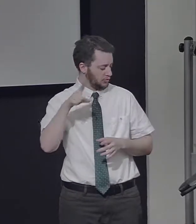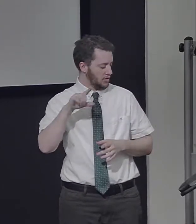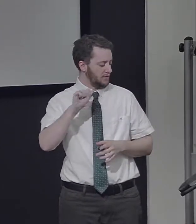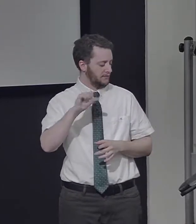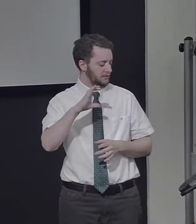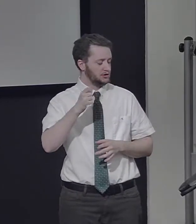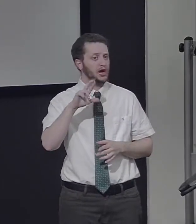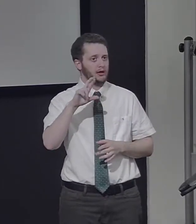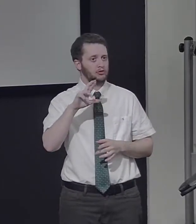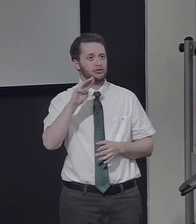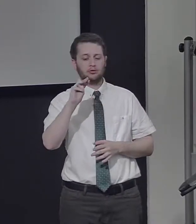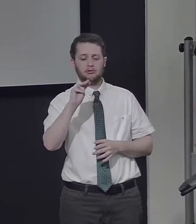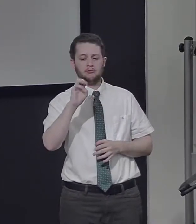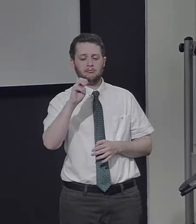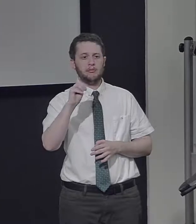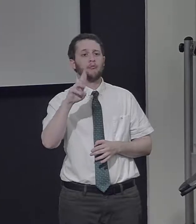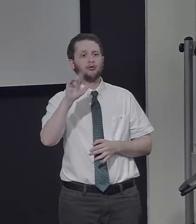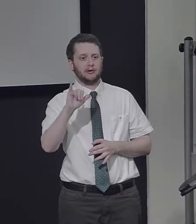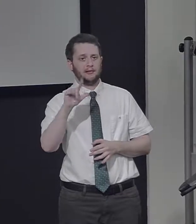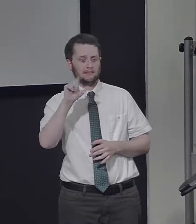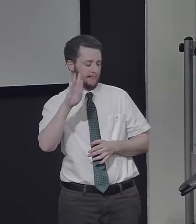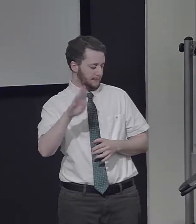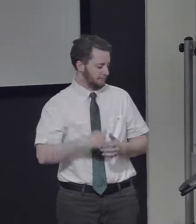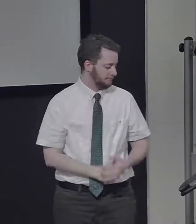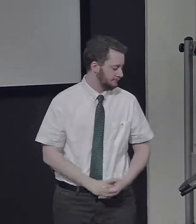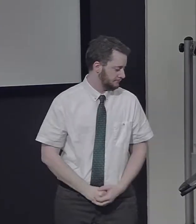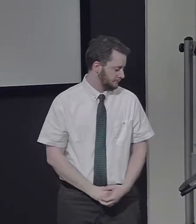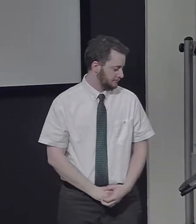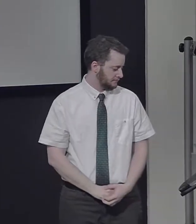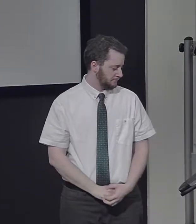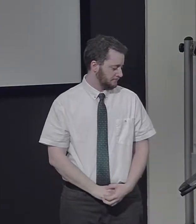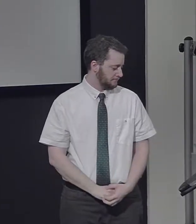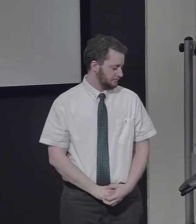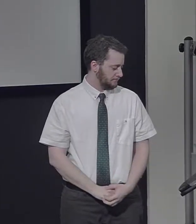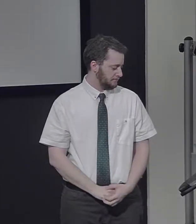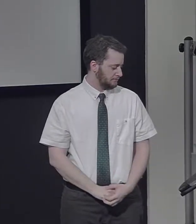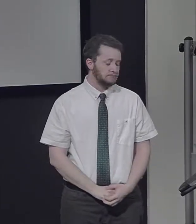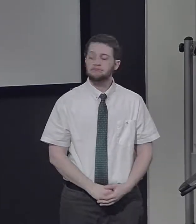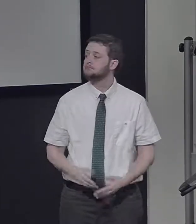and the principal investigator at the Schachter memory lab.